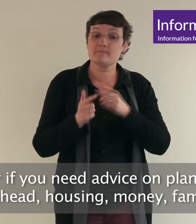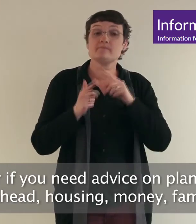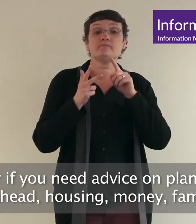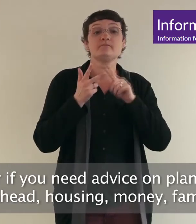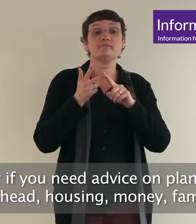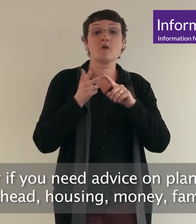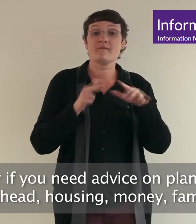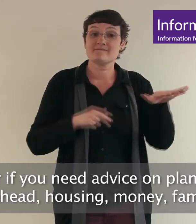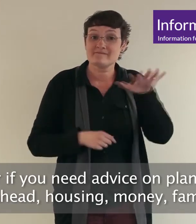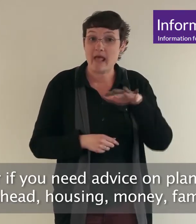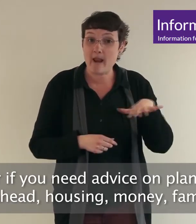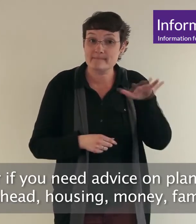more.